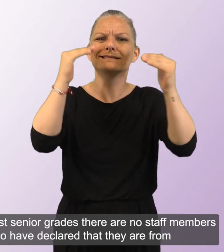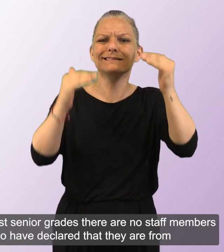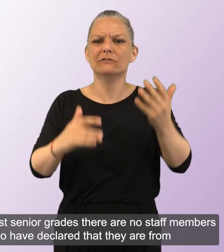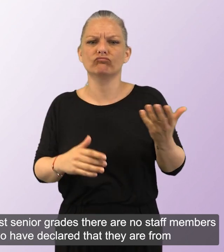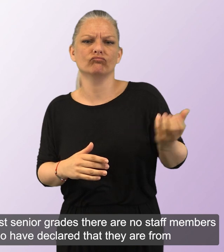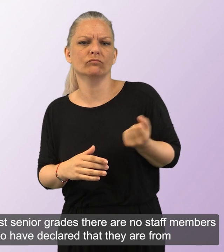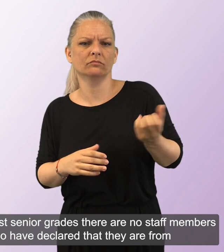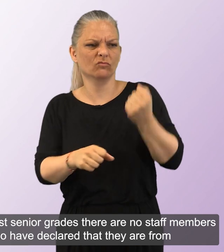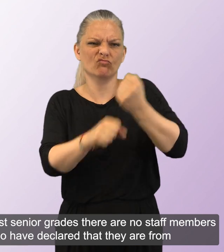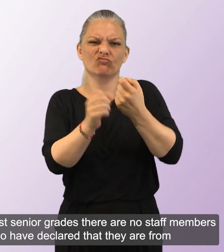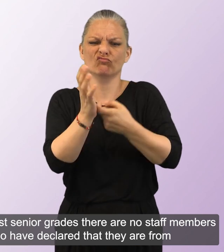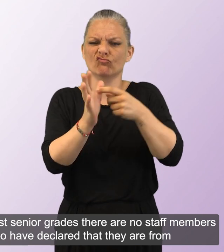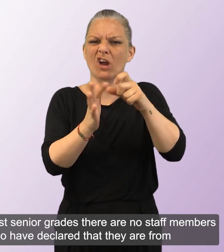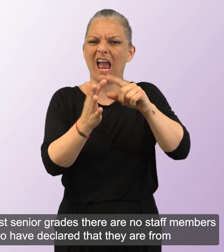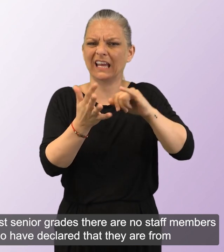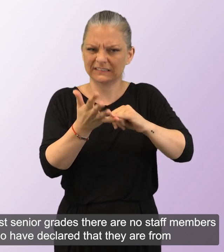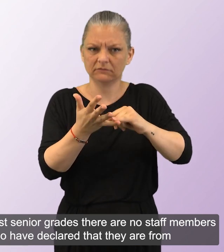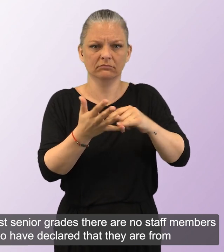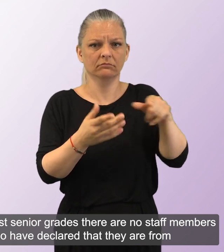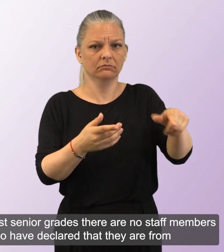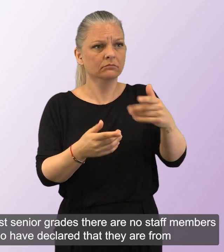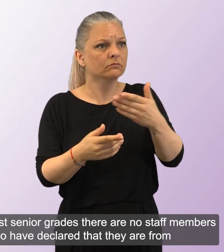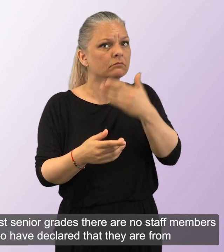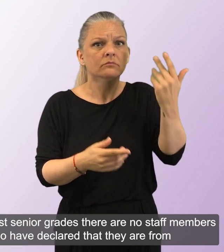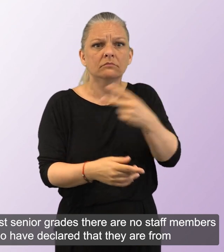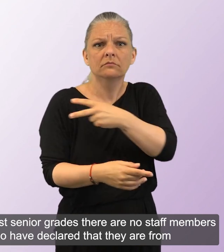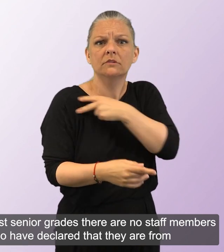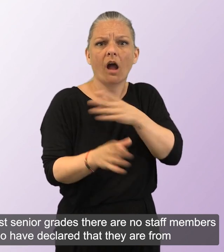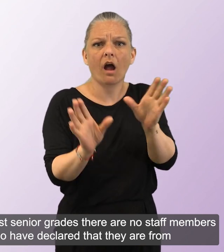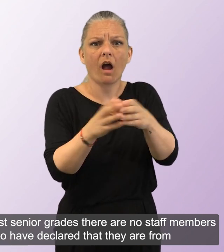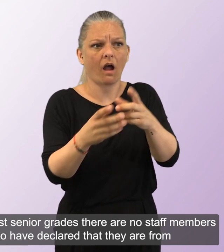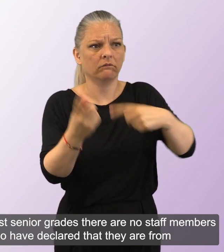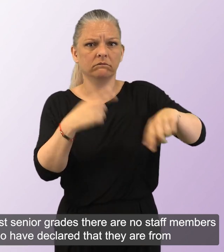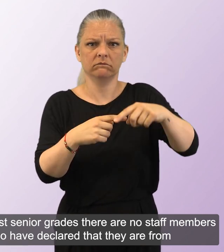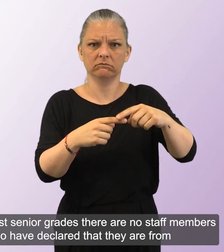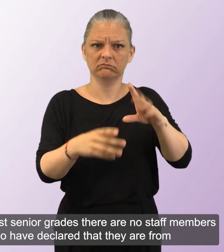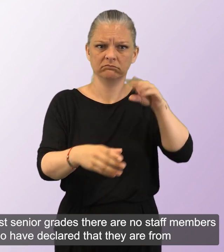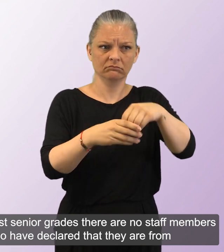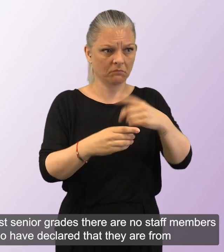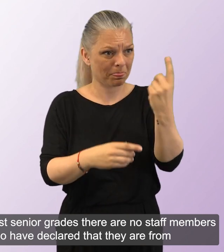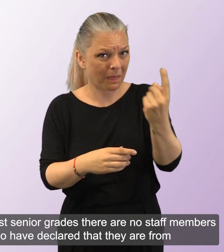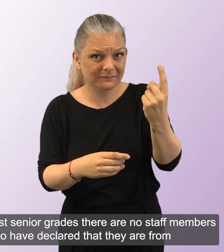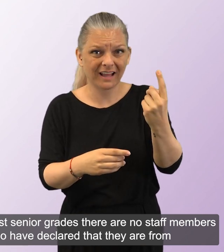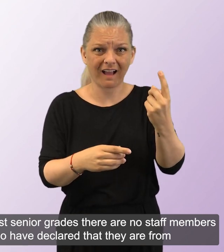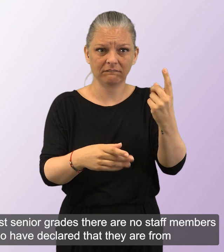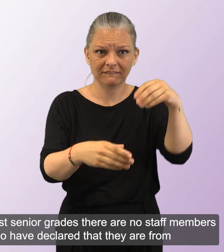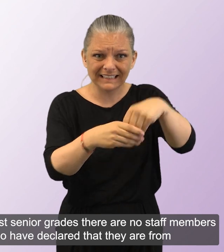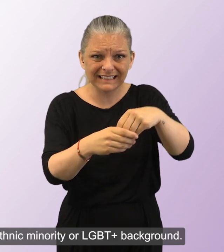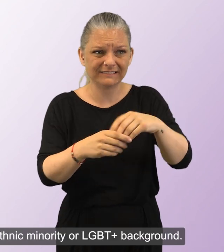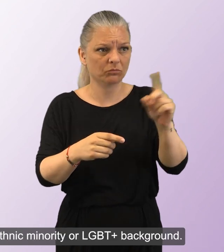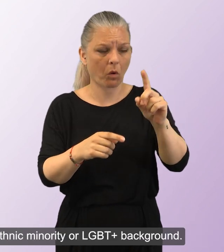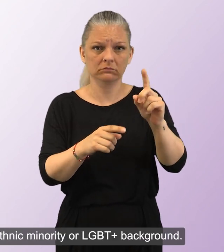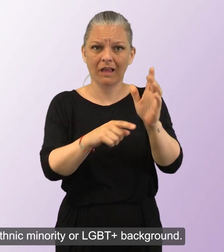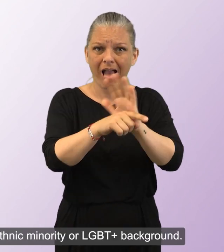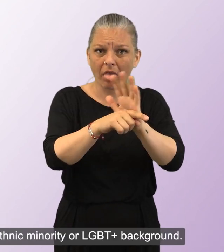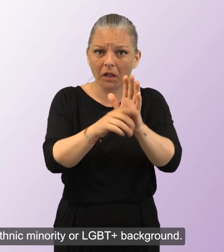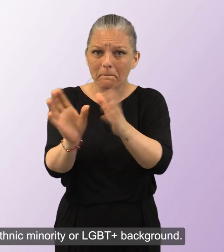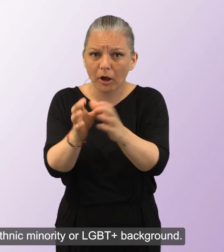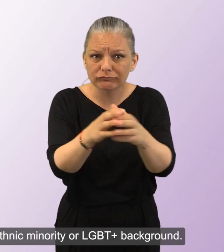At the most senior grades, there are no staff members who have declared that they are from an ethnic minority or LGBT plus background.